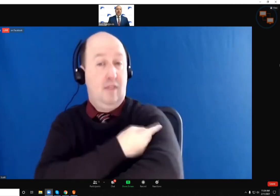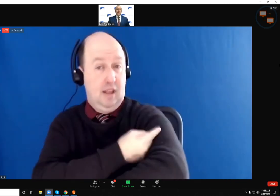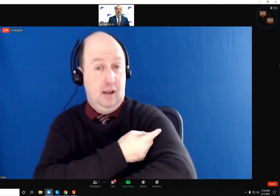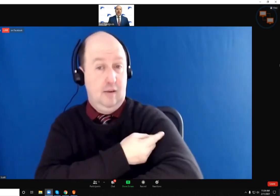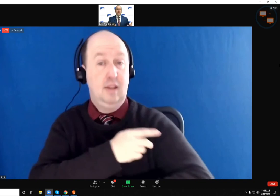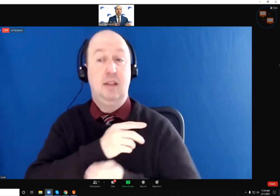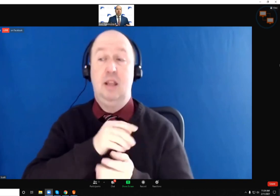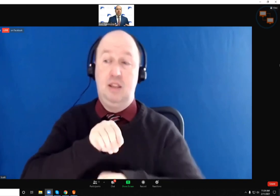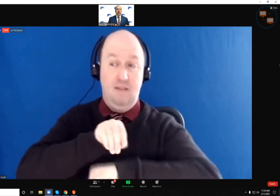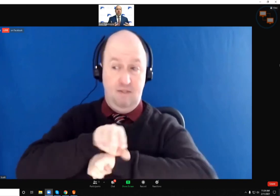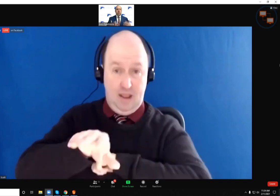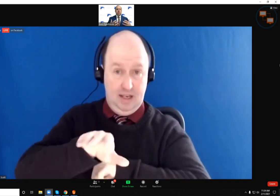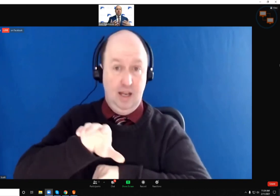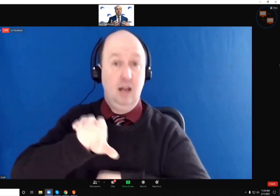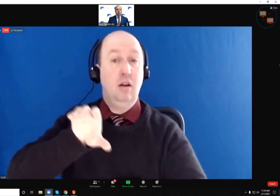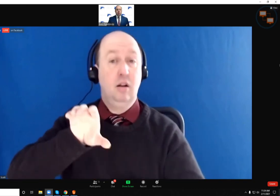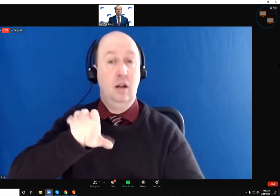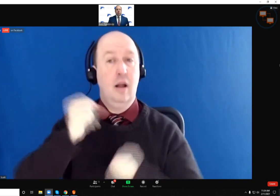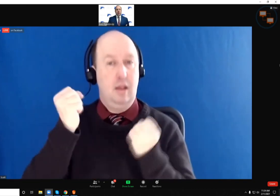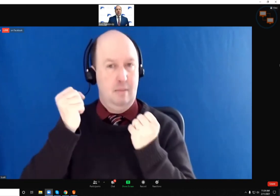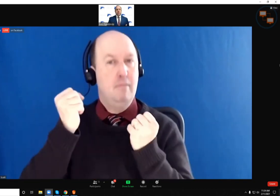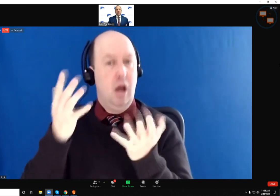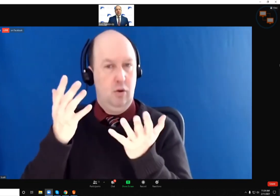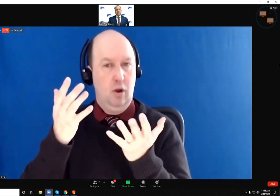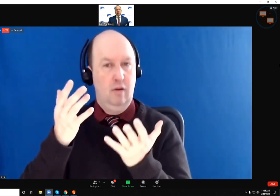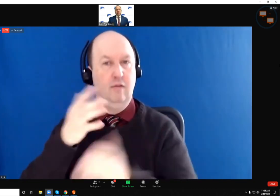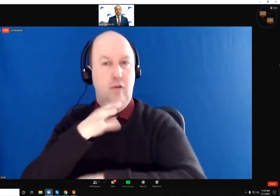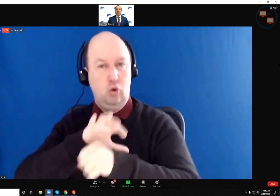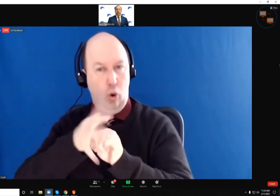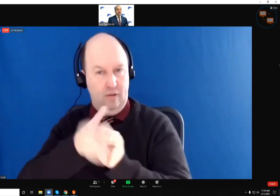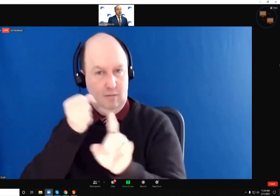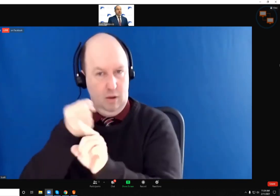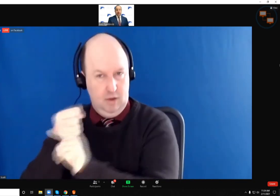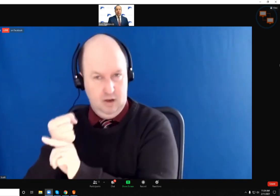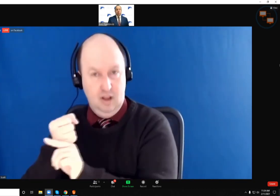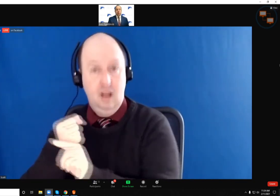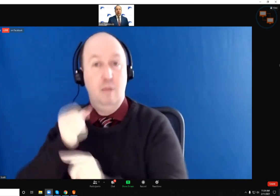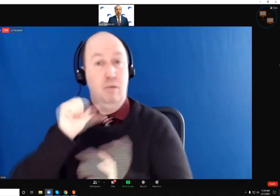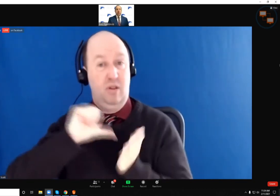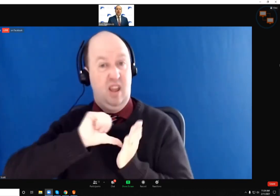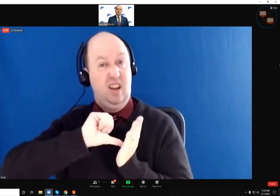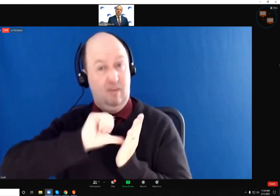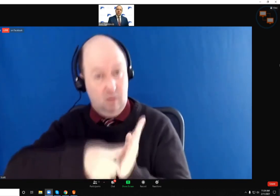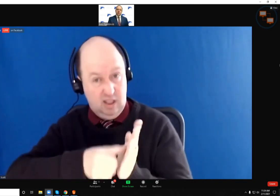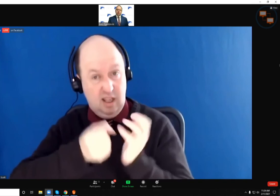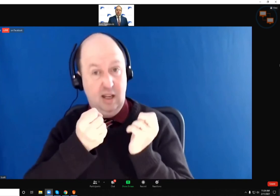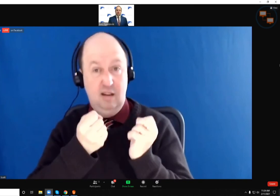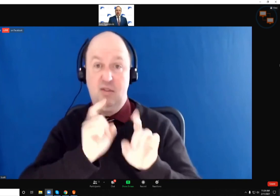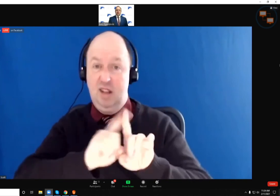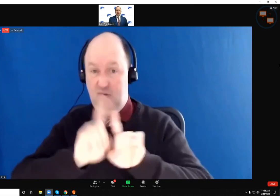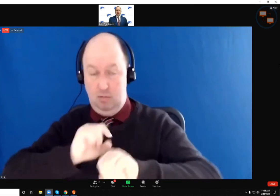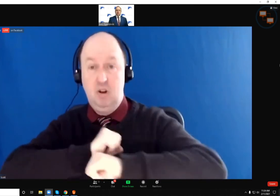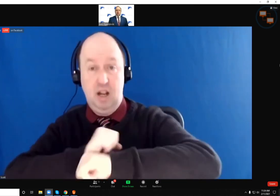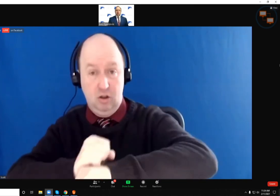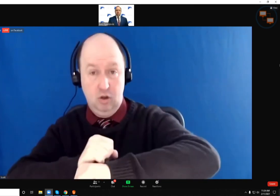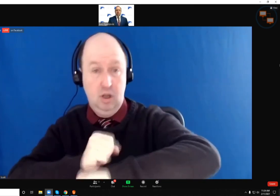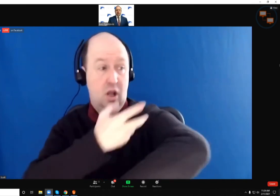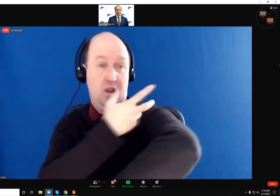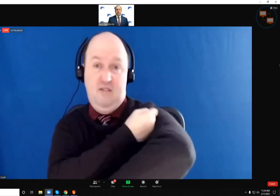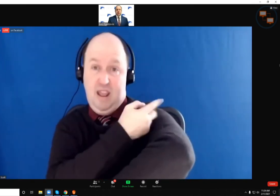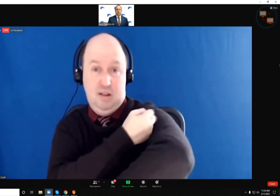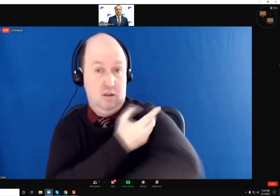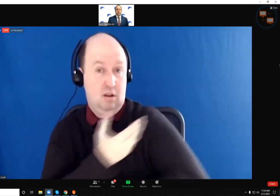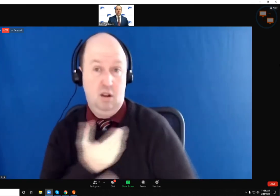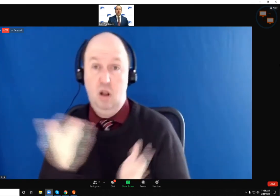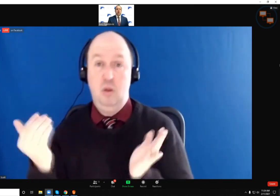but again, it goes back to the multiple layers of protection we have to have. The vaccines are very important right now, especially with new variants that we could be